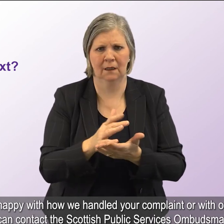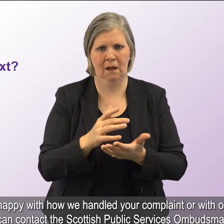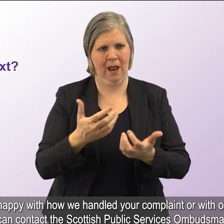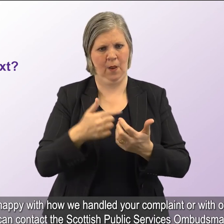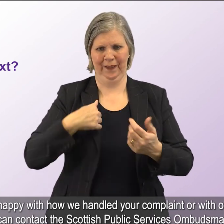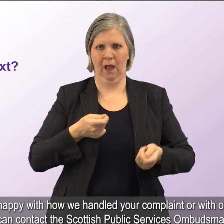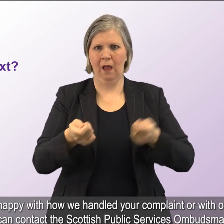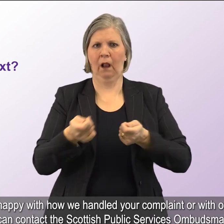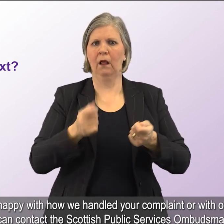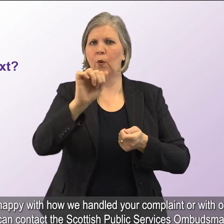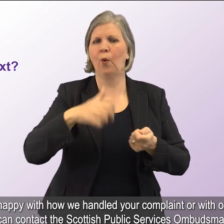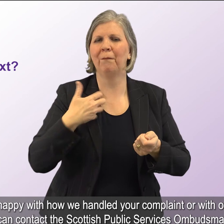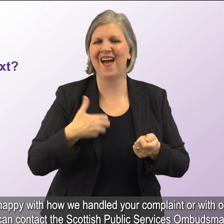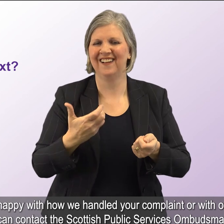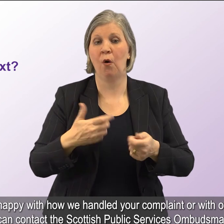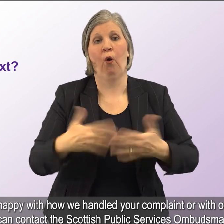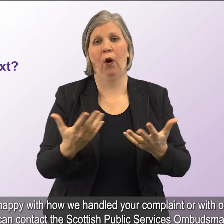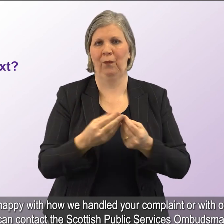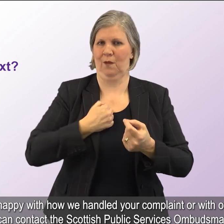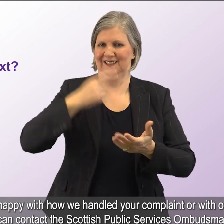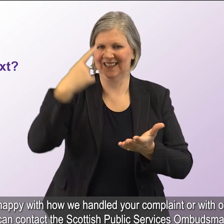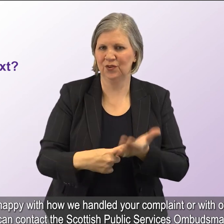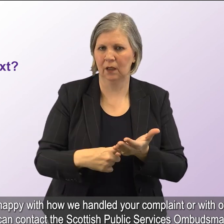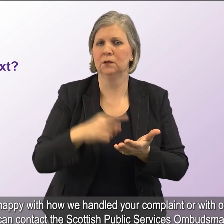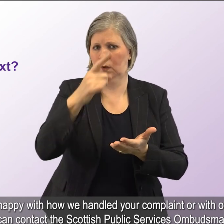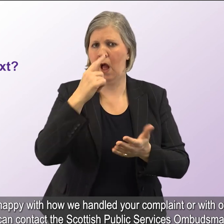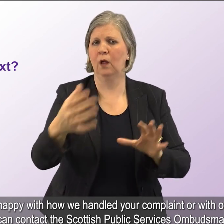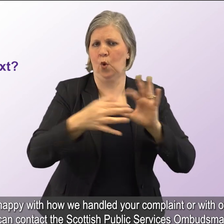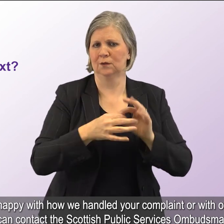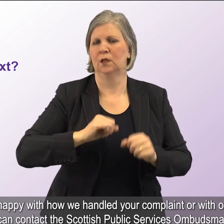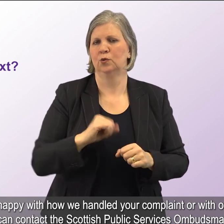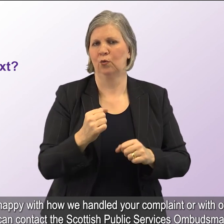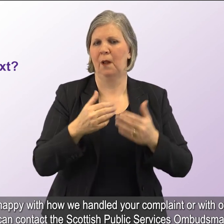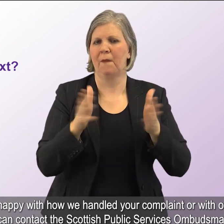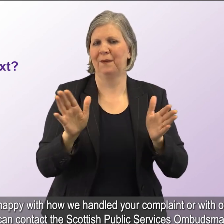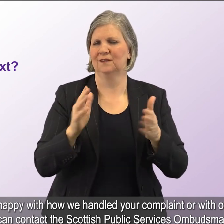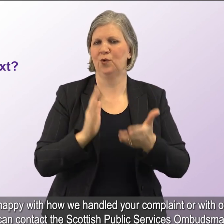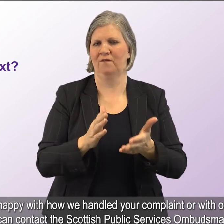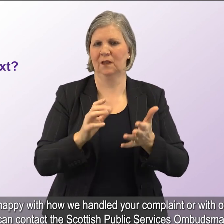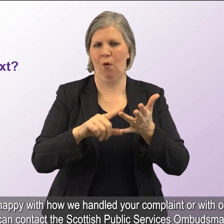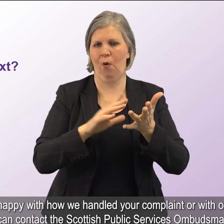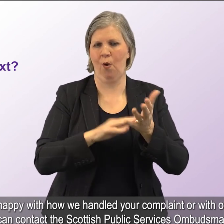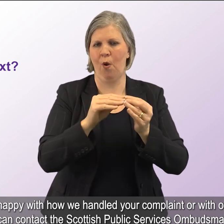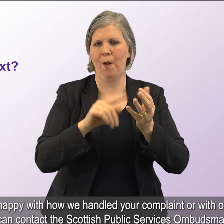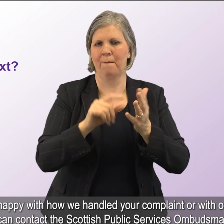If you are not happy with how we handled your complaint or with our decision, you can contact the Scottish Public Services Ombudsman.